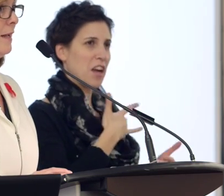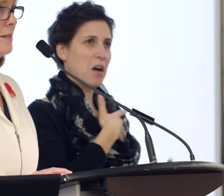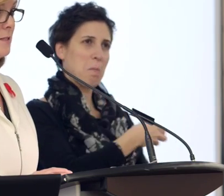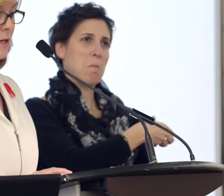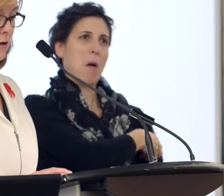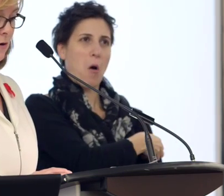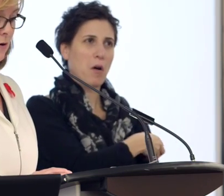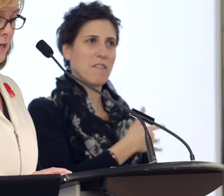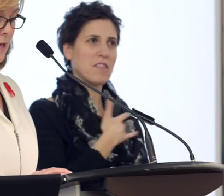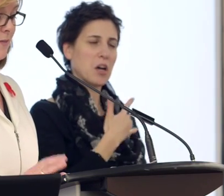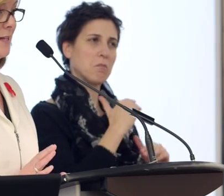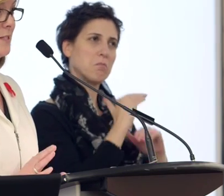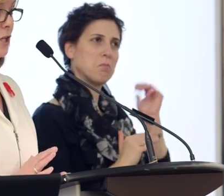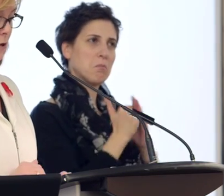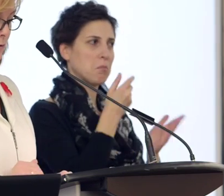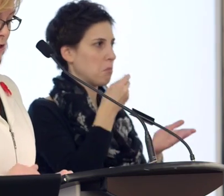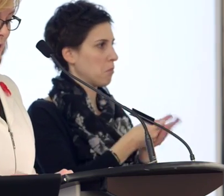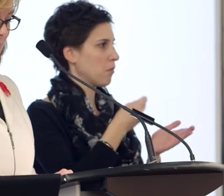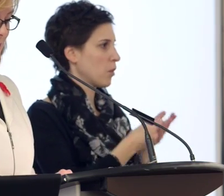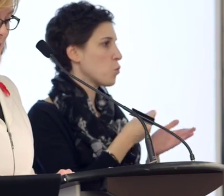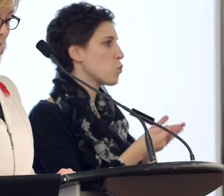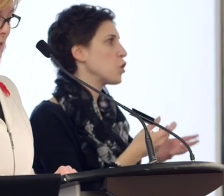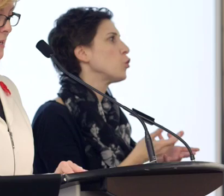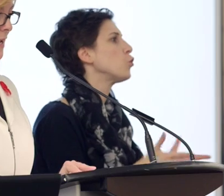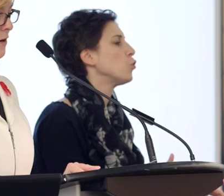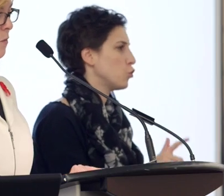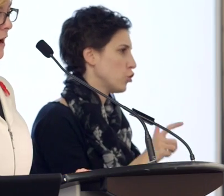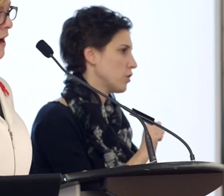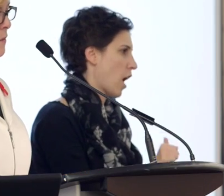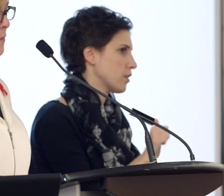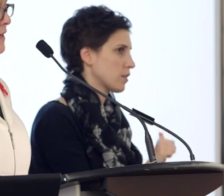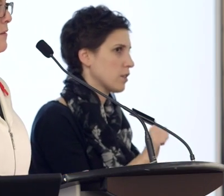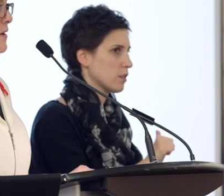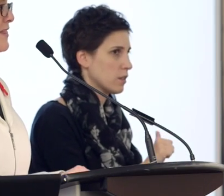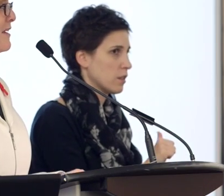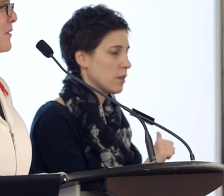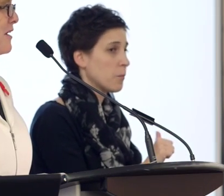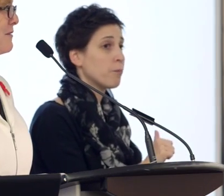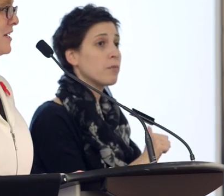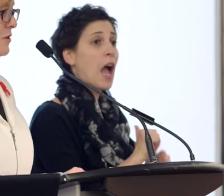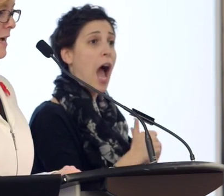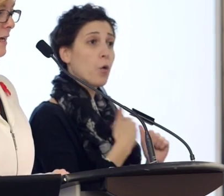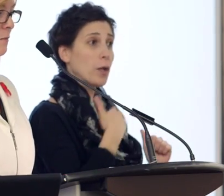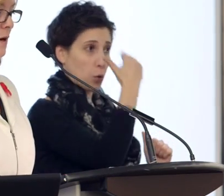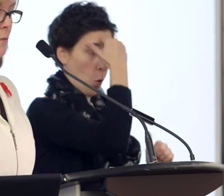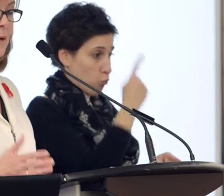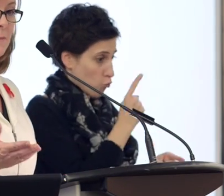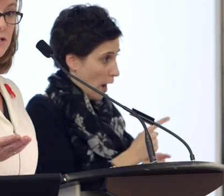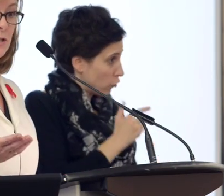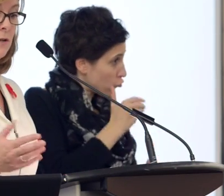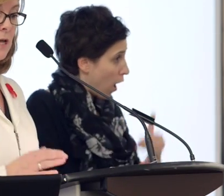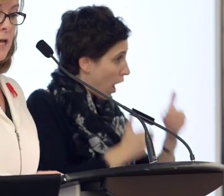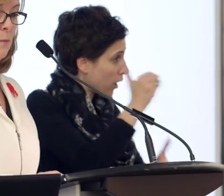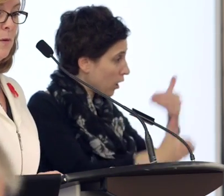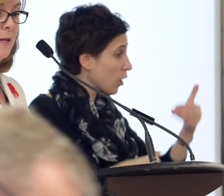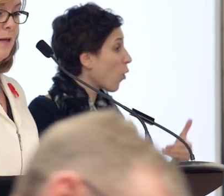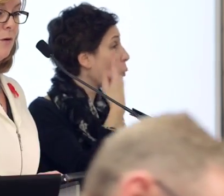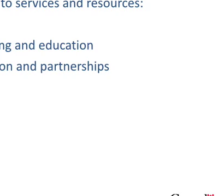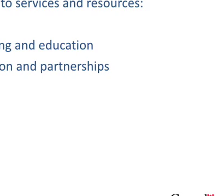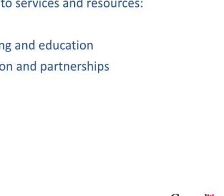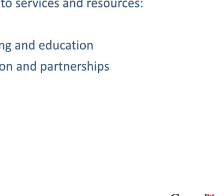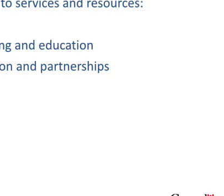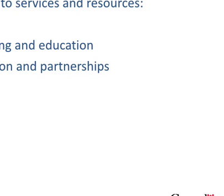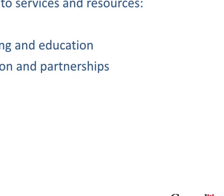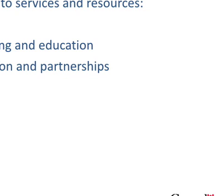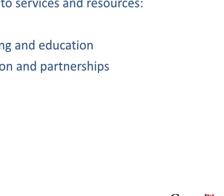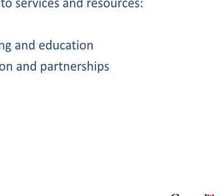well-being is secure. That's a huge task. And how will we know that we're on the right track? Well, one measure will be